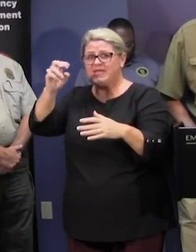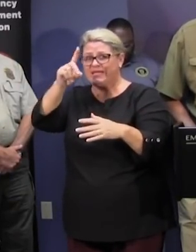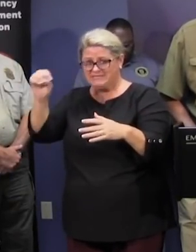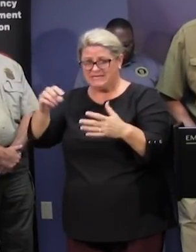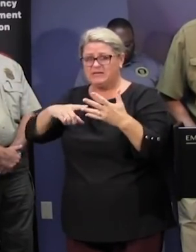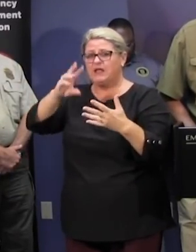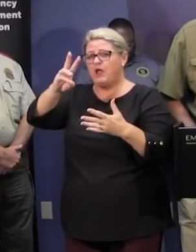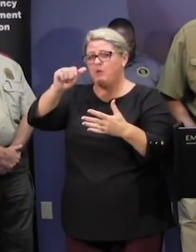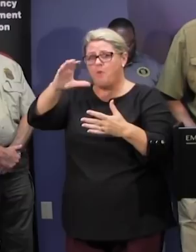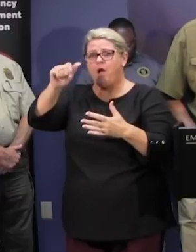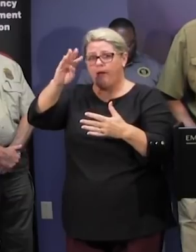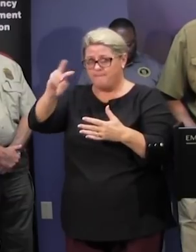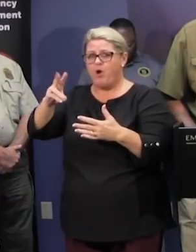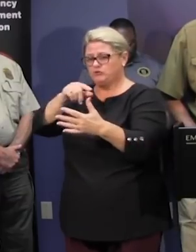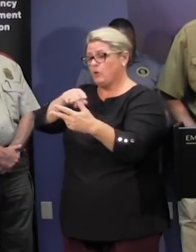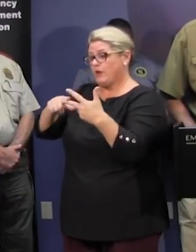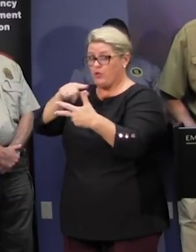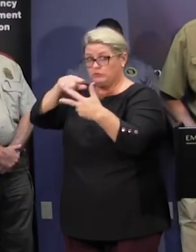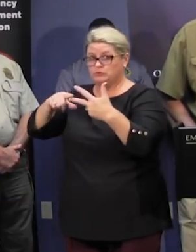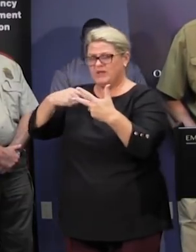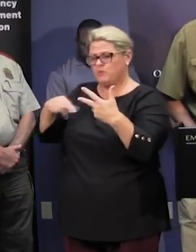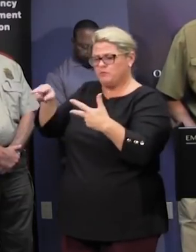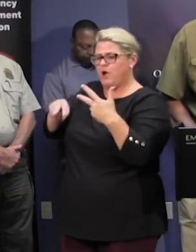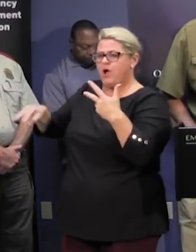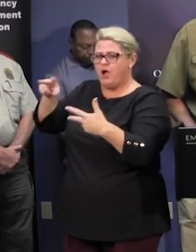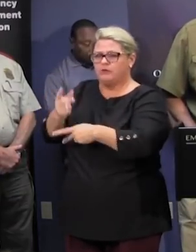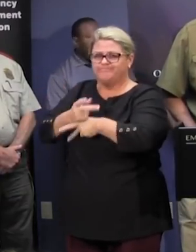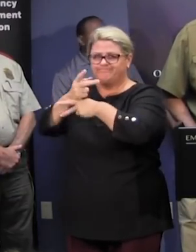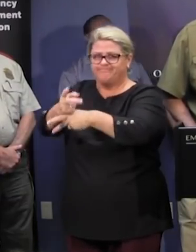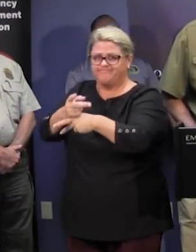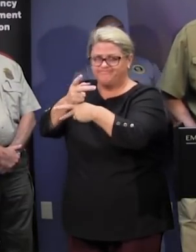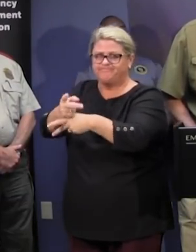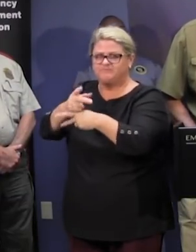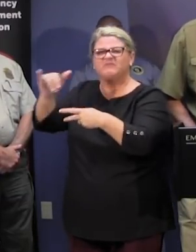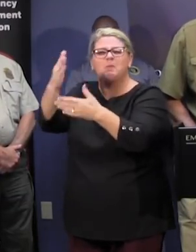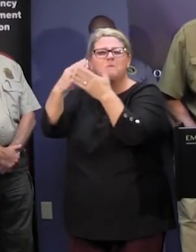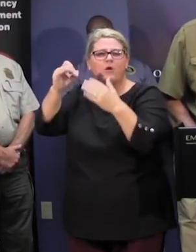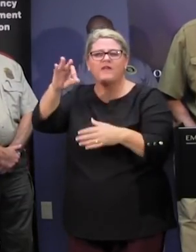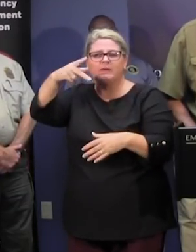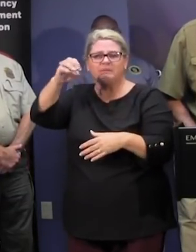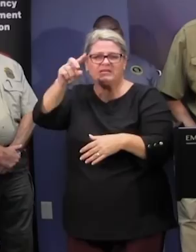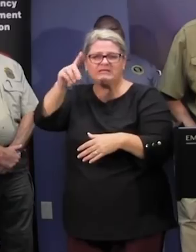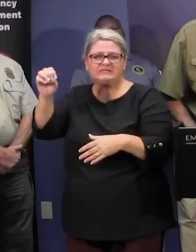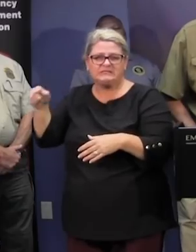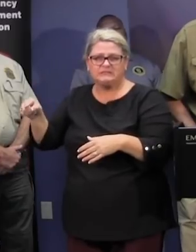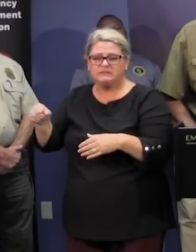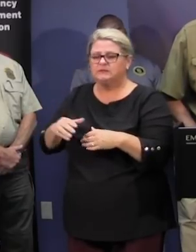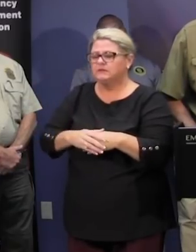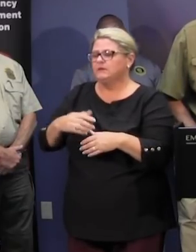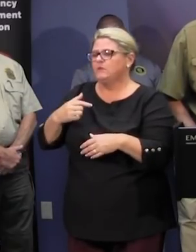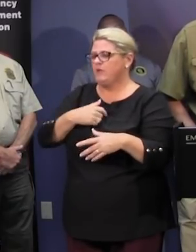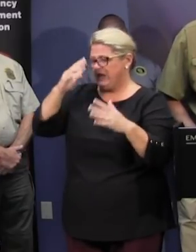the walk them off so we're down to those three river systems that are part of the pd basin we're expecting